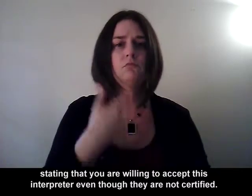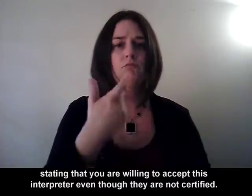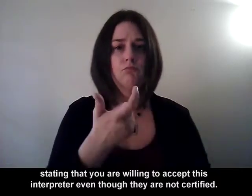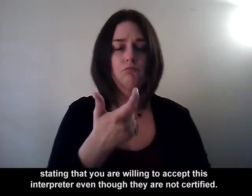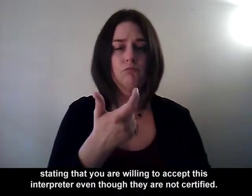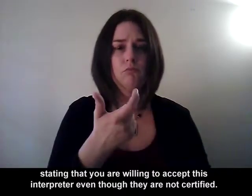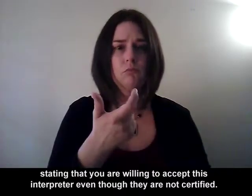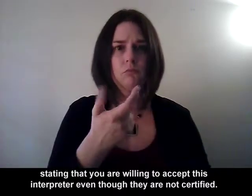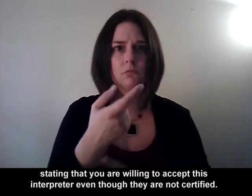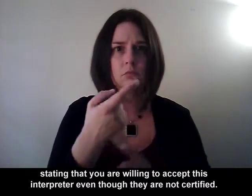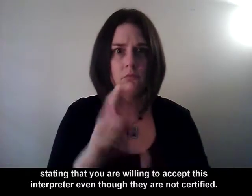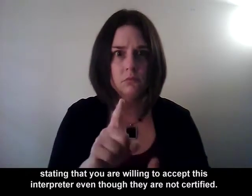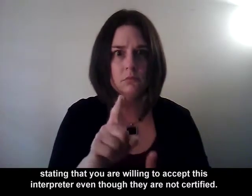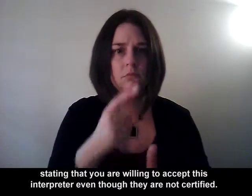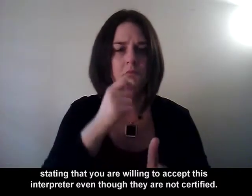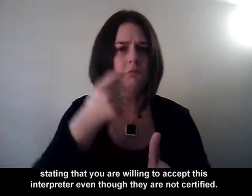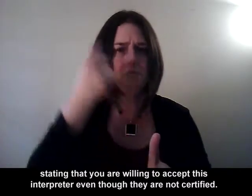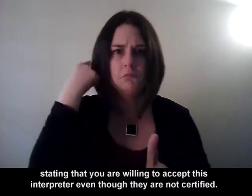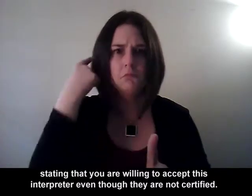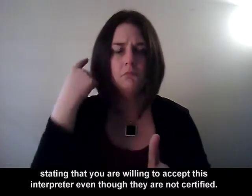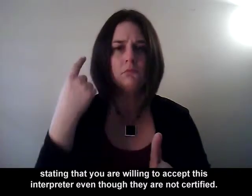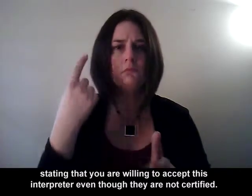accept this interpreter even though they are not certified.